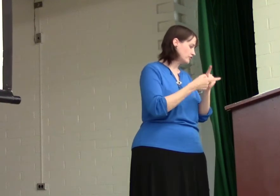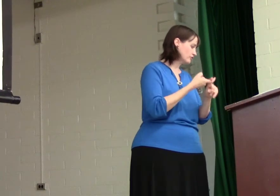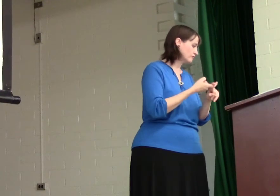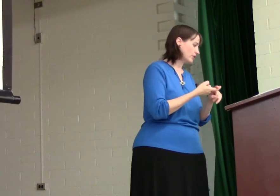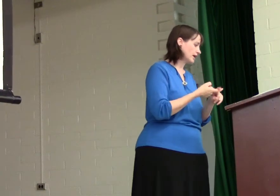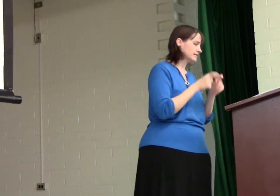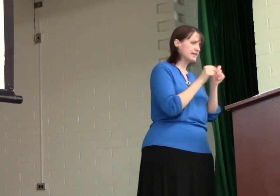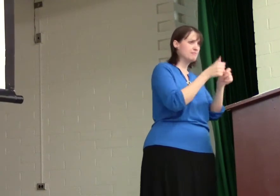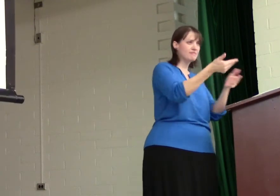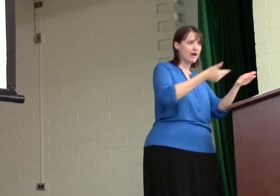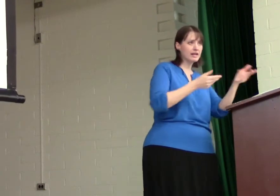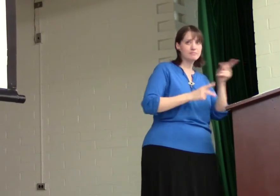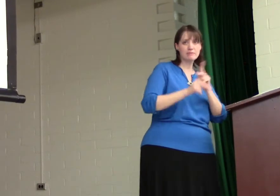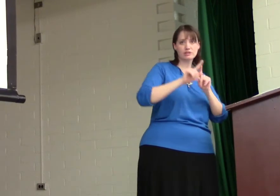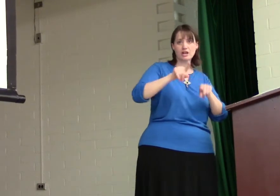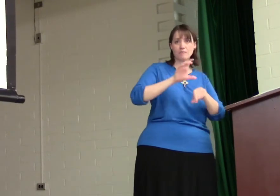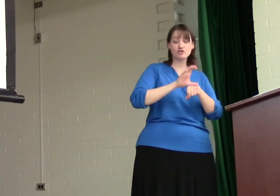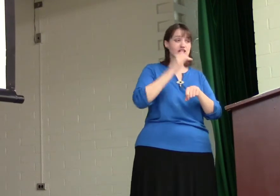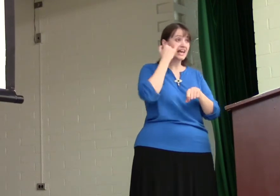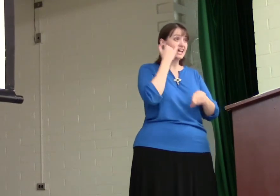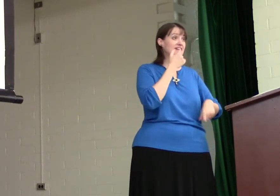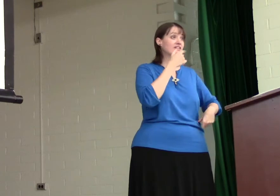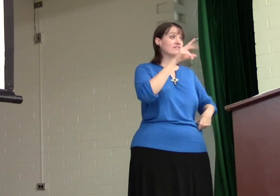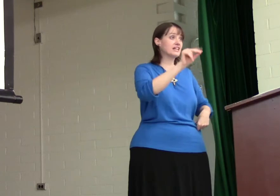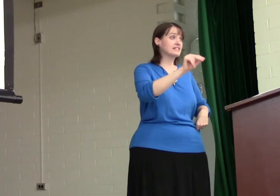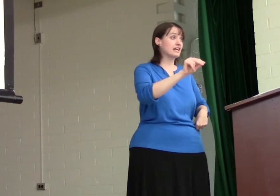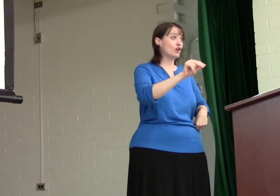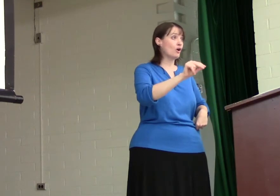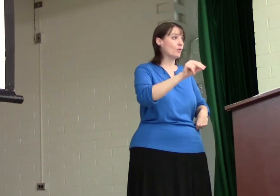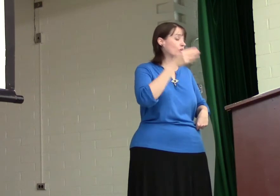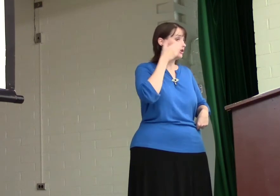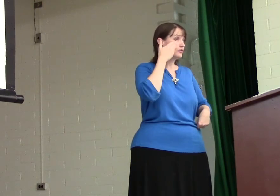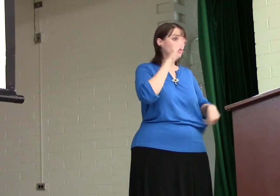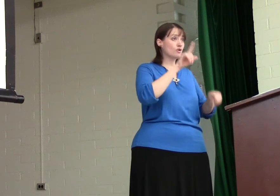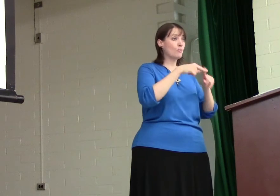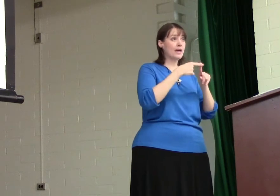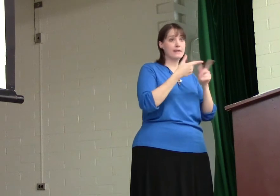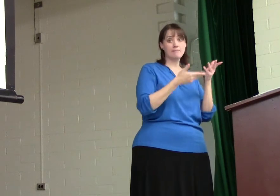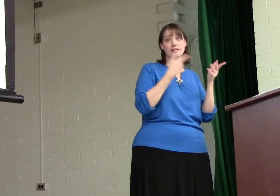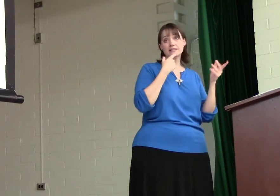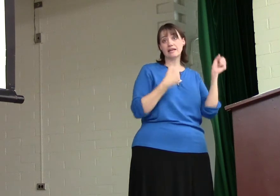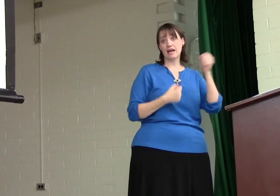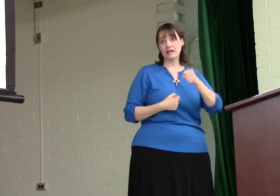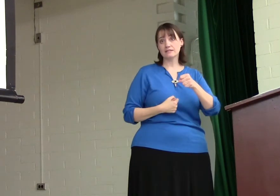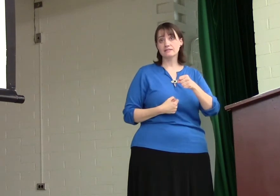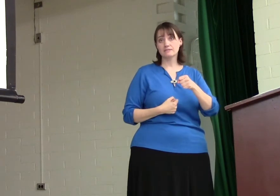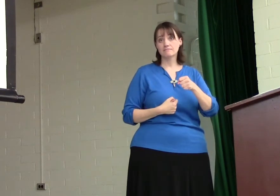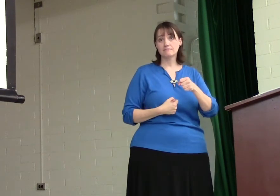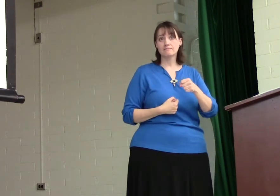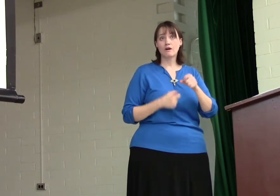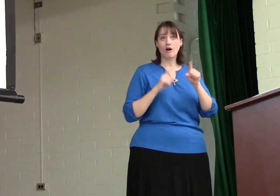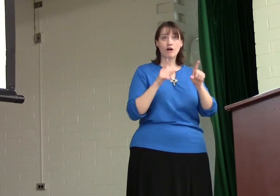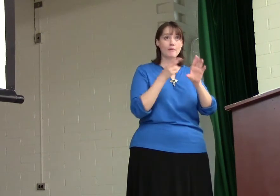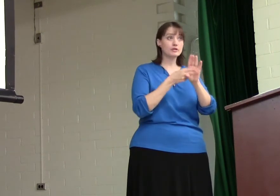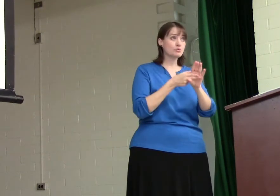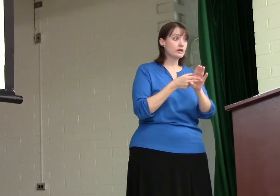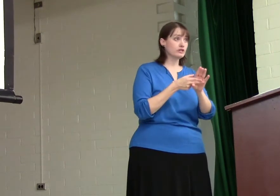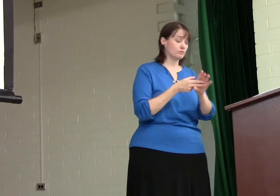to your friends. Keep inviting people to come to church. Even if they say no, you don't know when they might say yes. I'll come and join you.